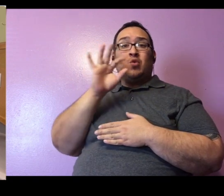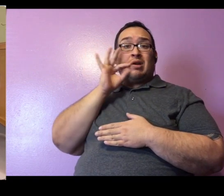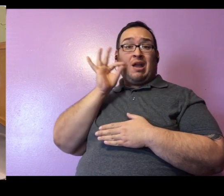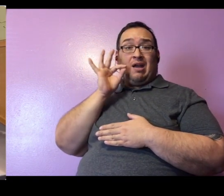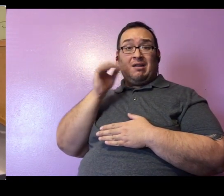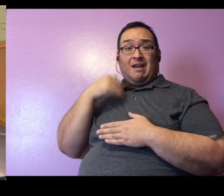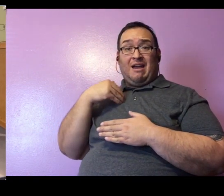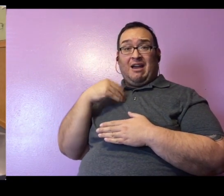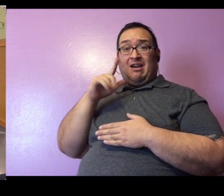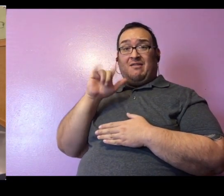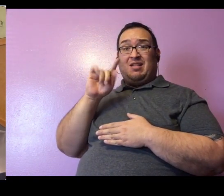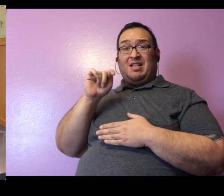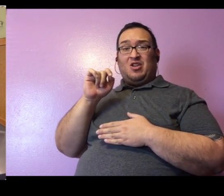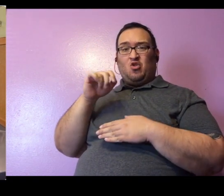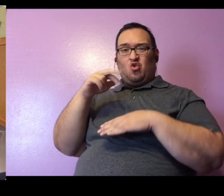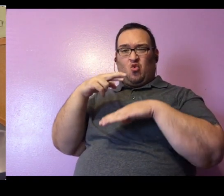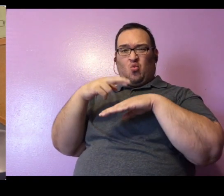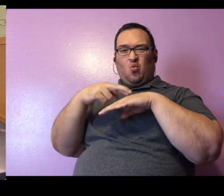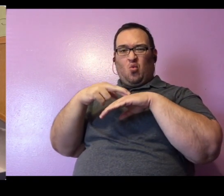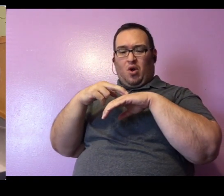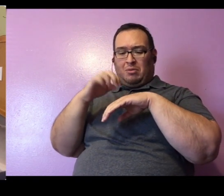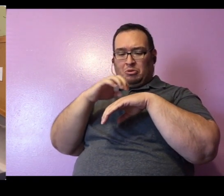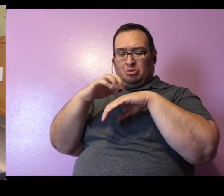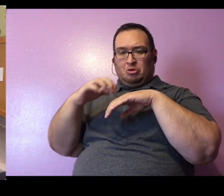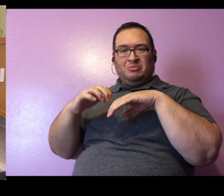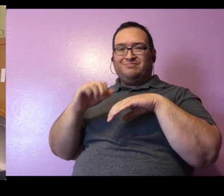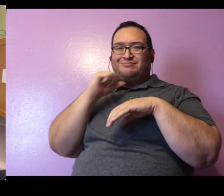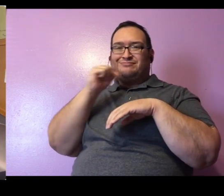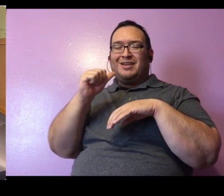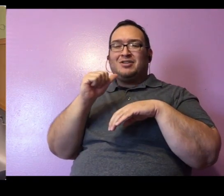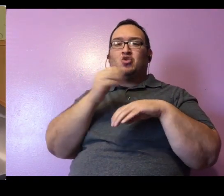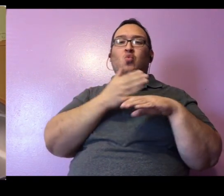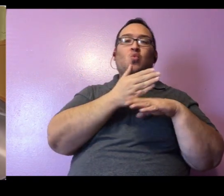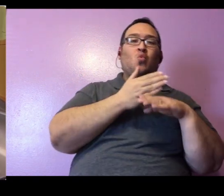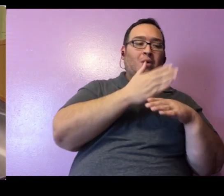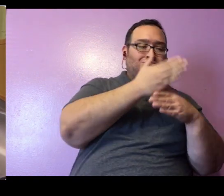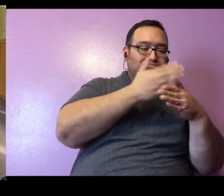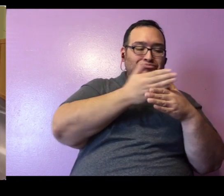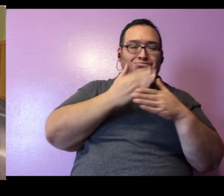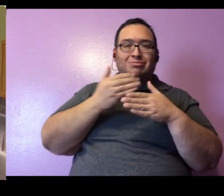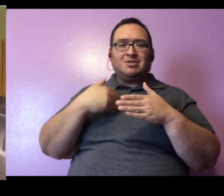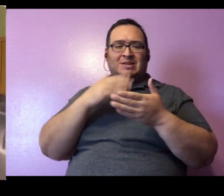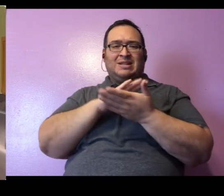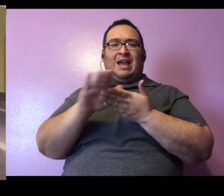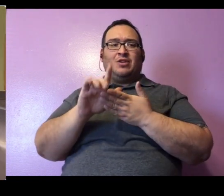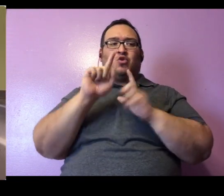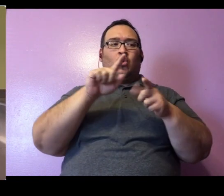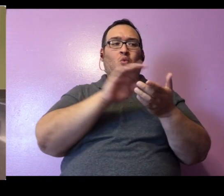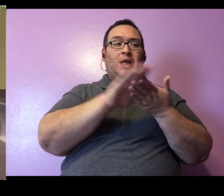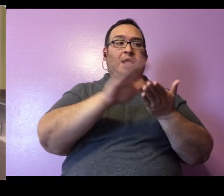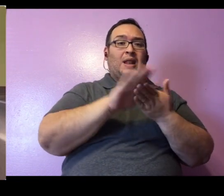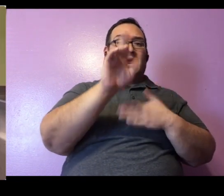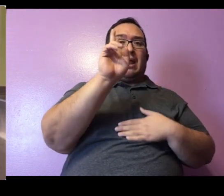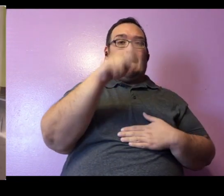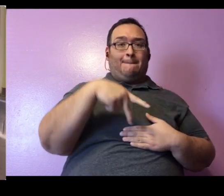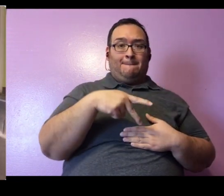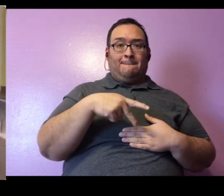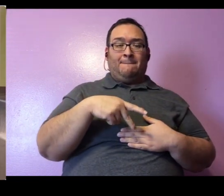home for your cats, but Lucille goes in wood shavings, and it's really nice. It makes it really easy to clean up after her, so they are pretty